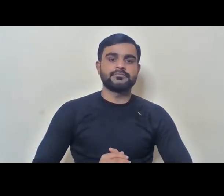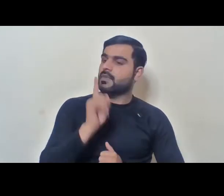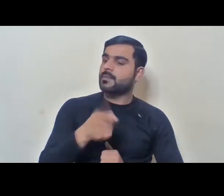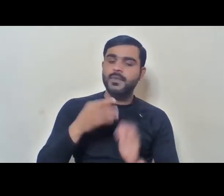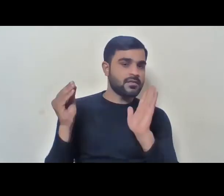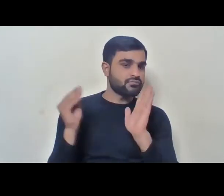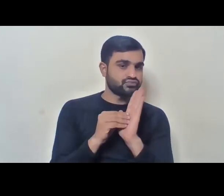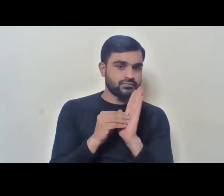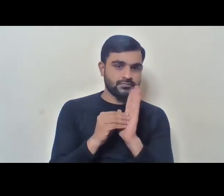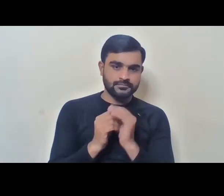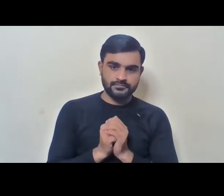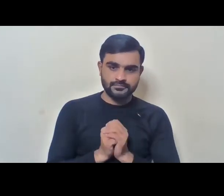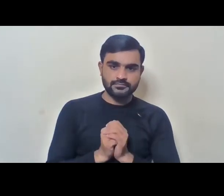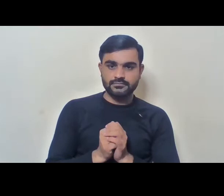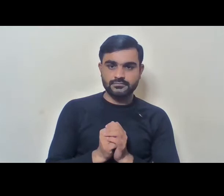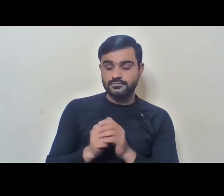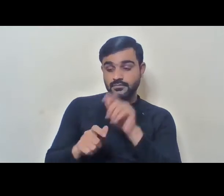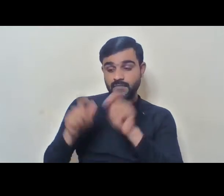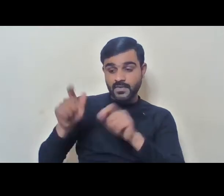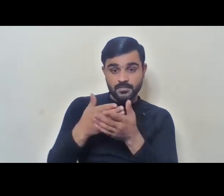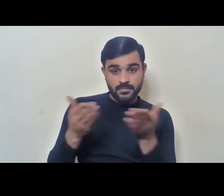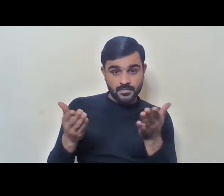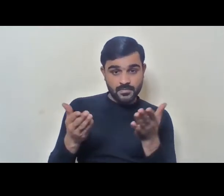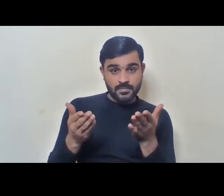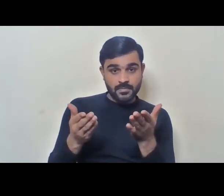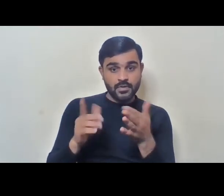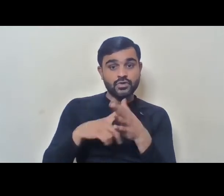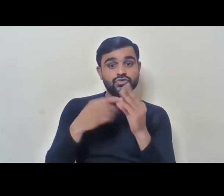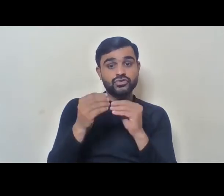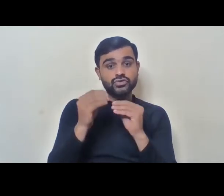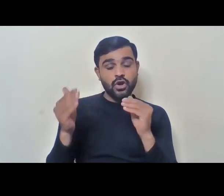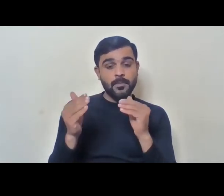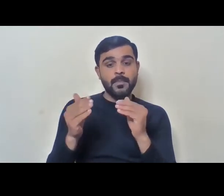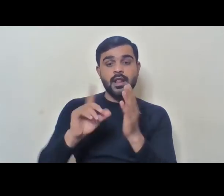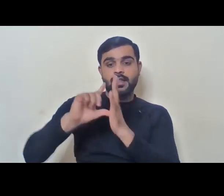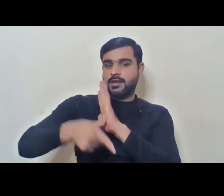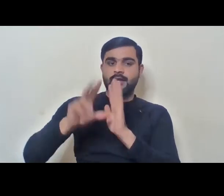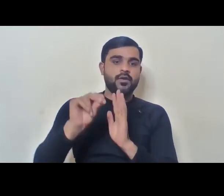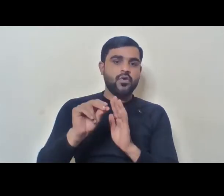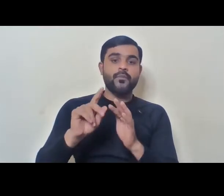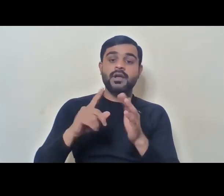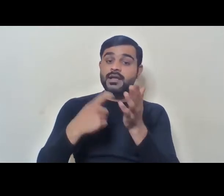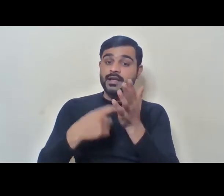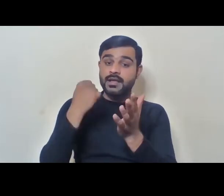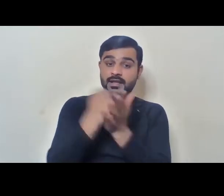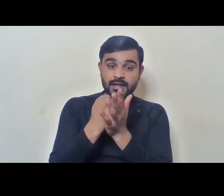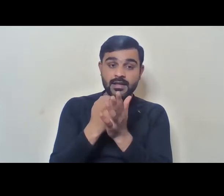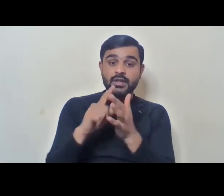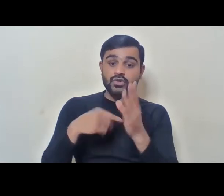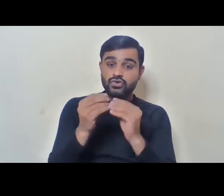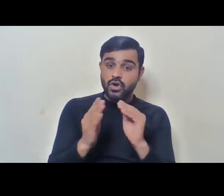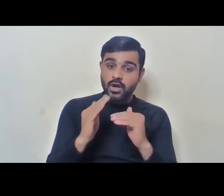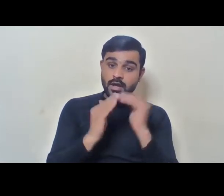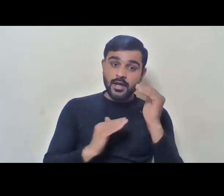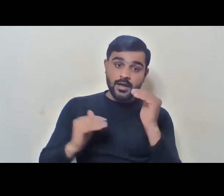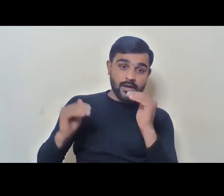there should be promotions should not be denied and reservations even in promotions needn't be